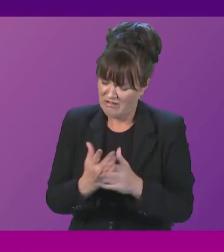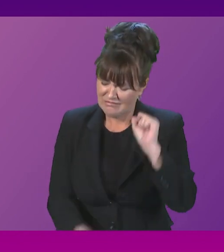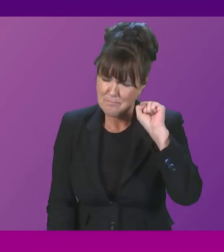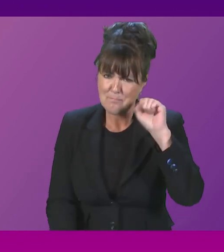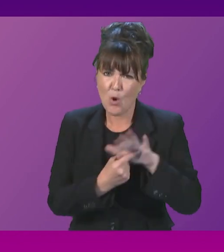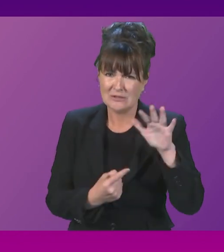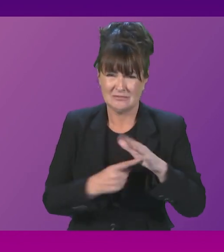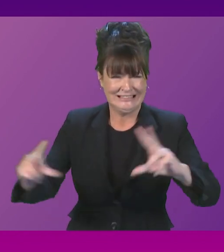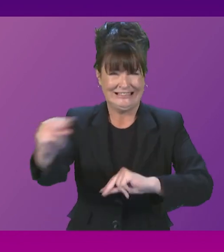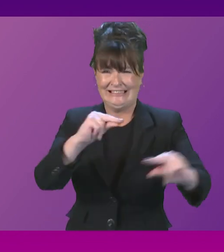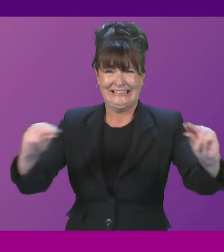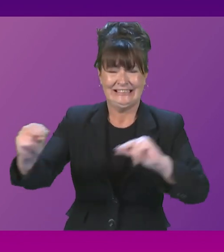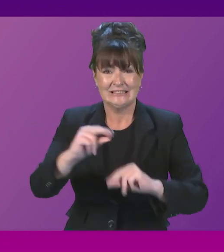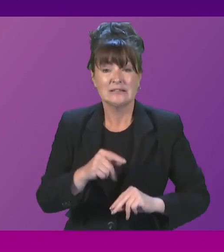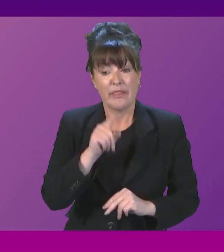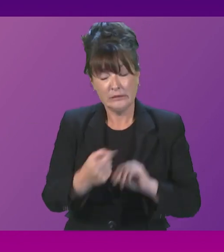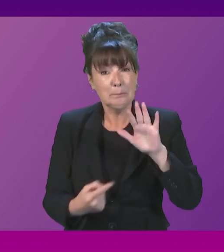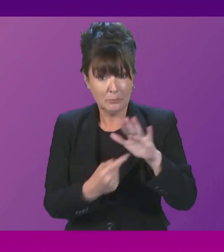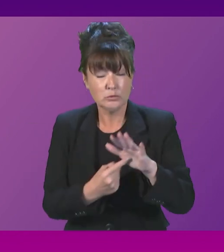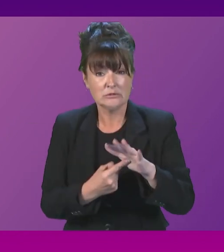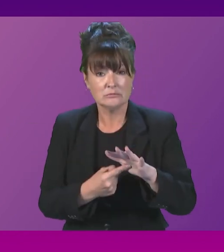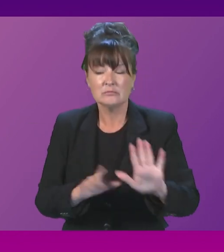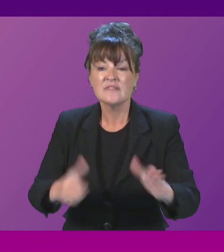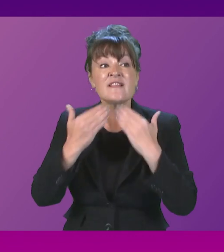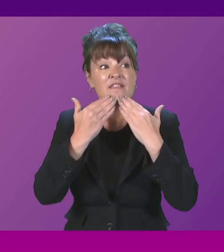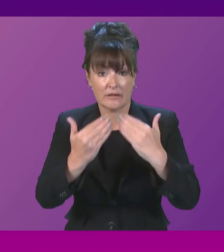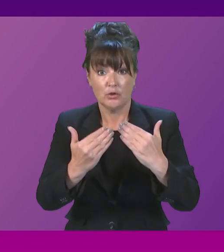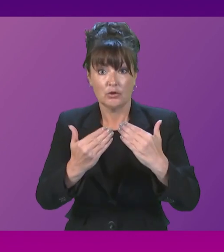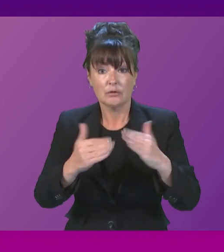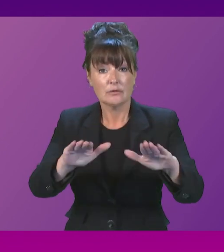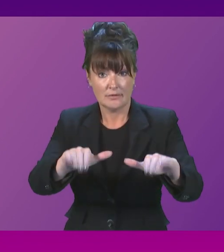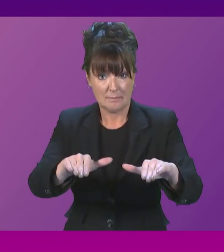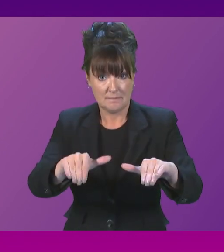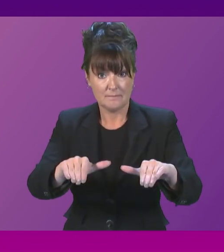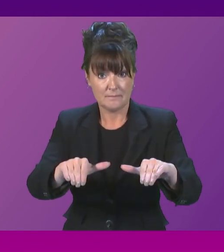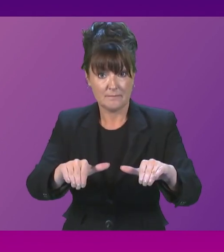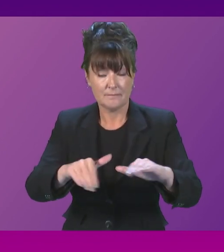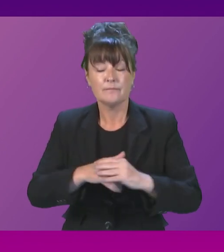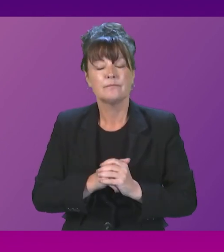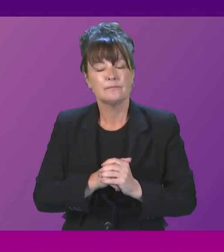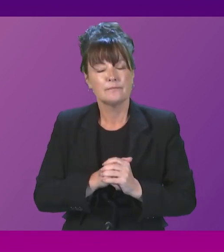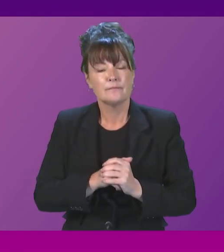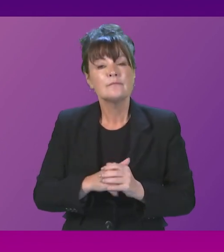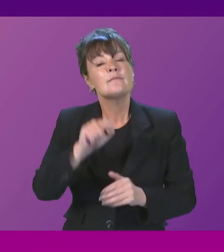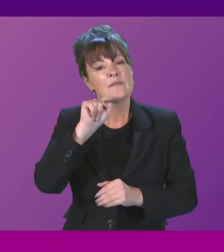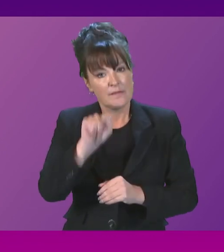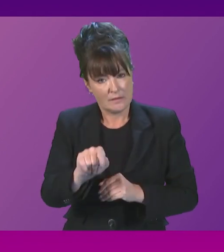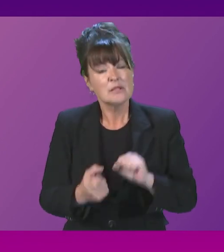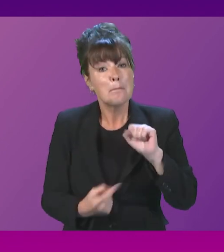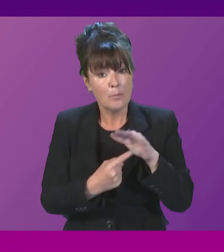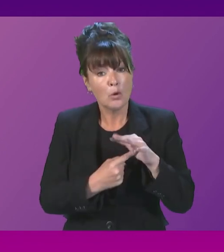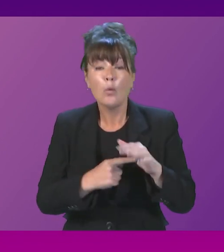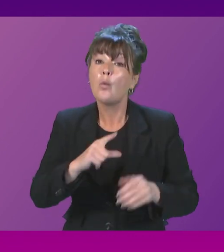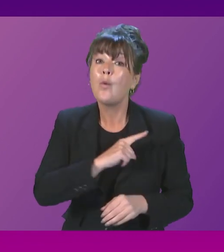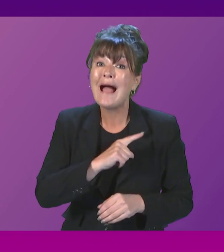This does matter. Thank you. Thank you. This does matter. It